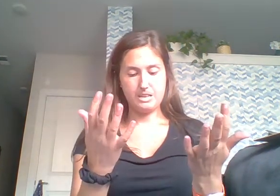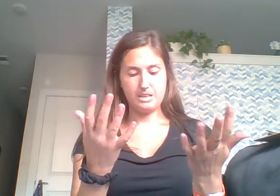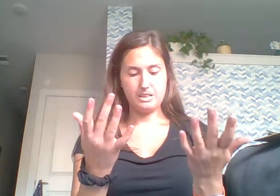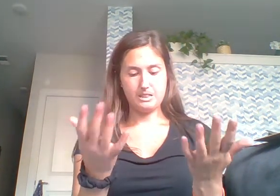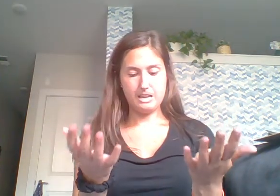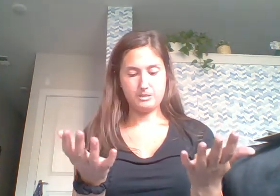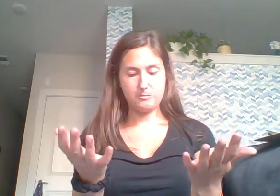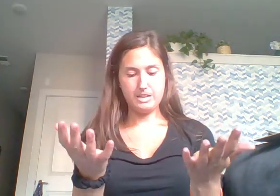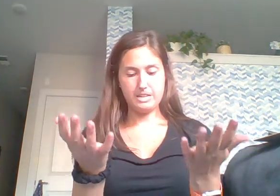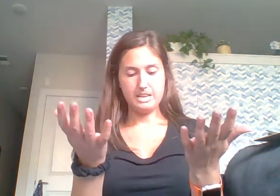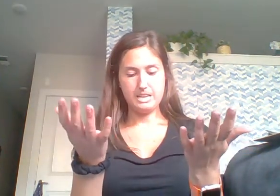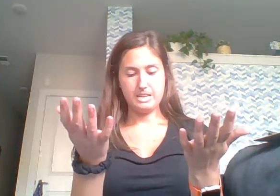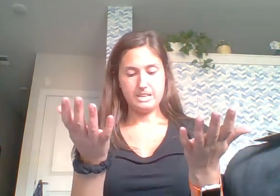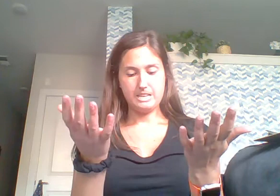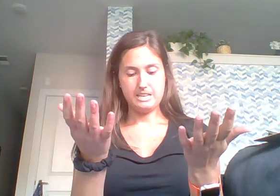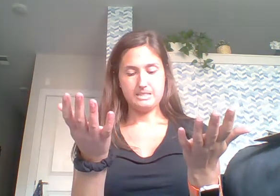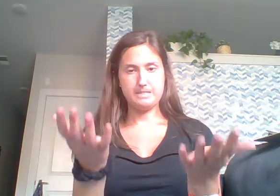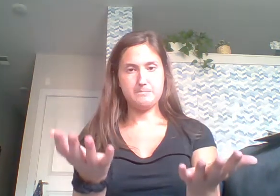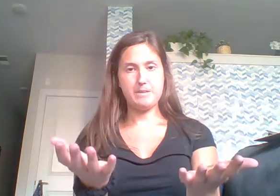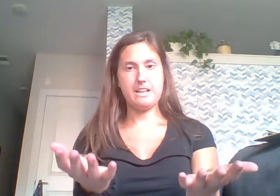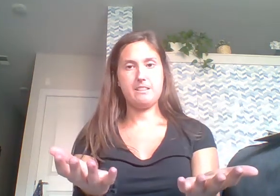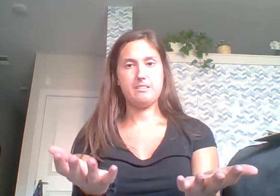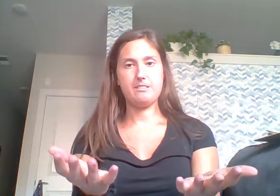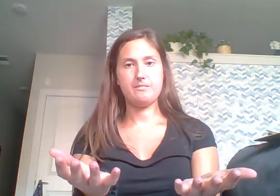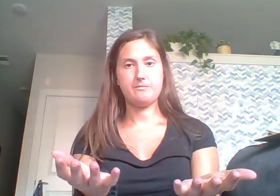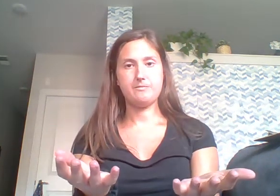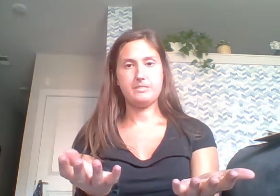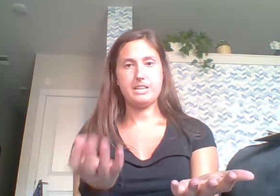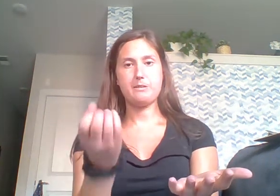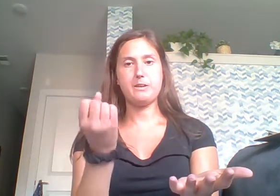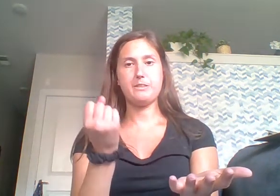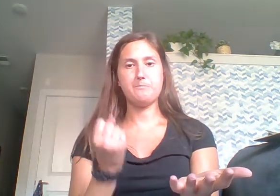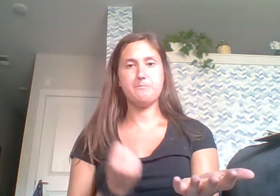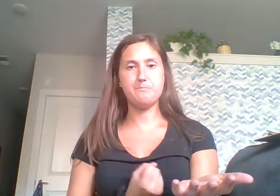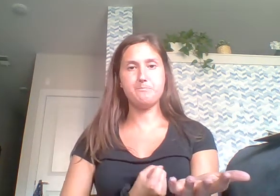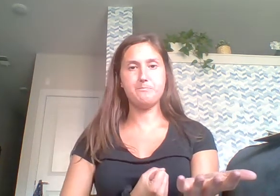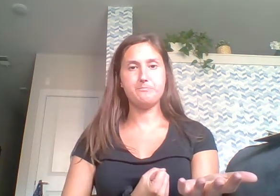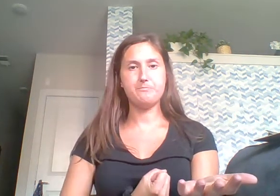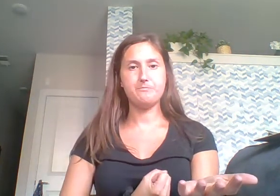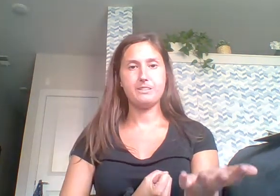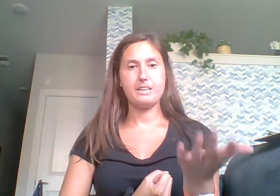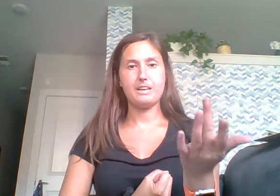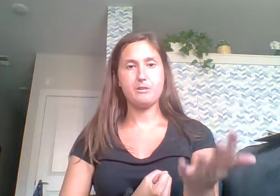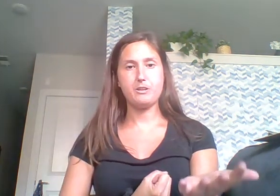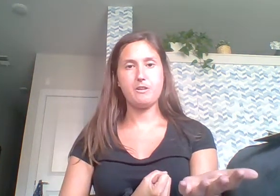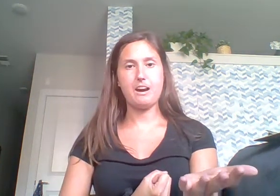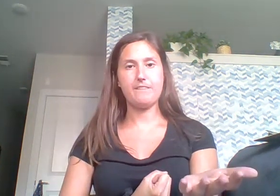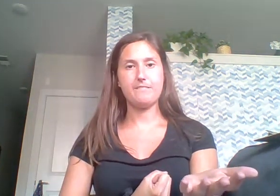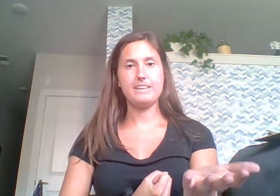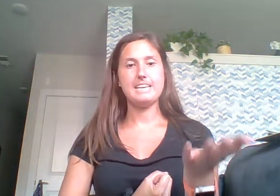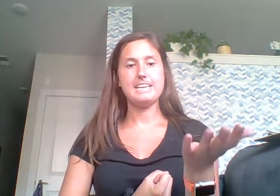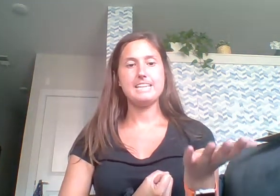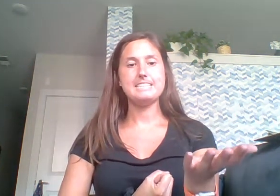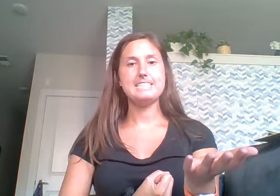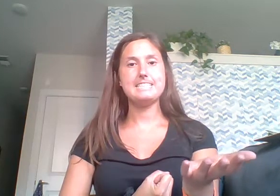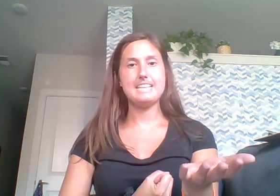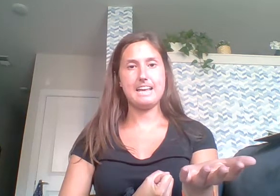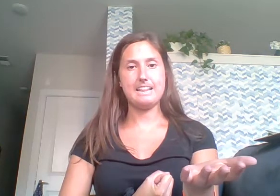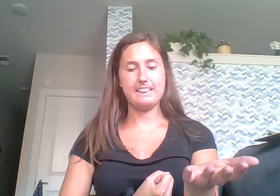Last one. Smell. Take away the ur. And what do you have? That's right.